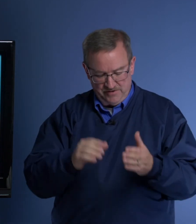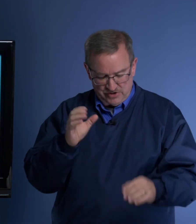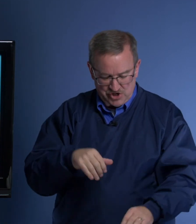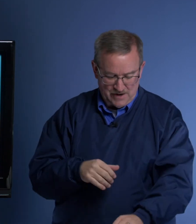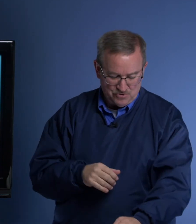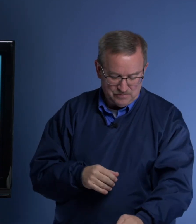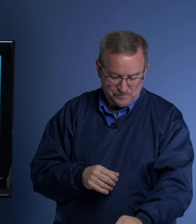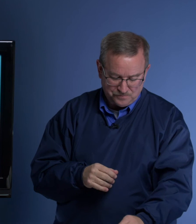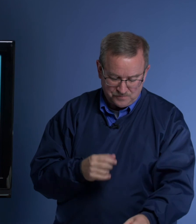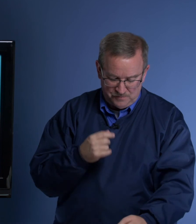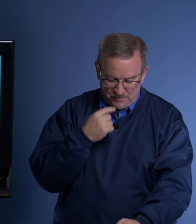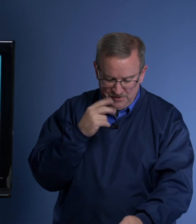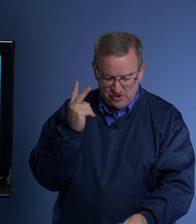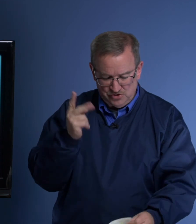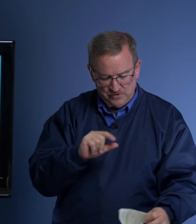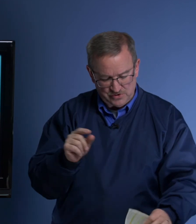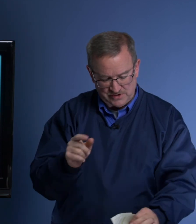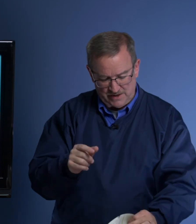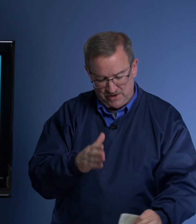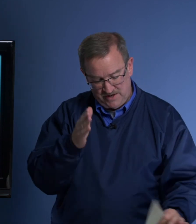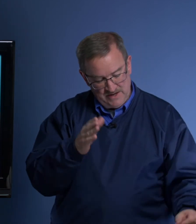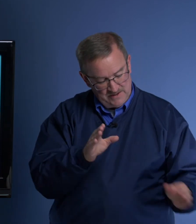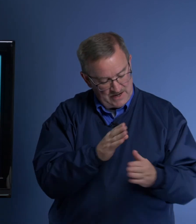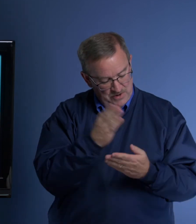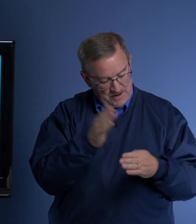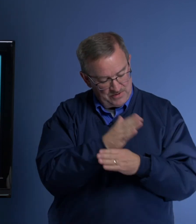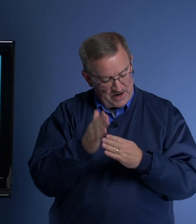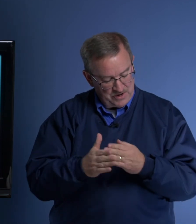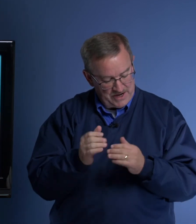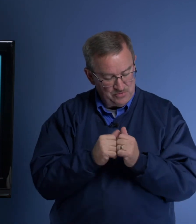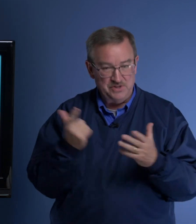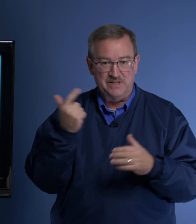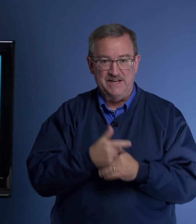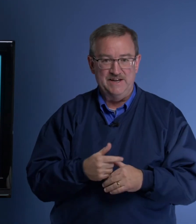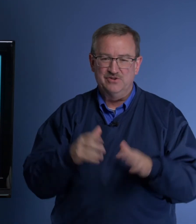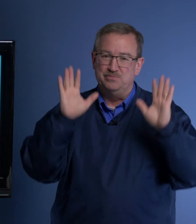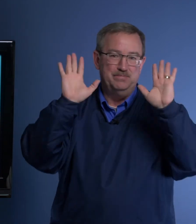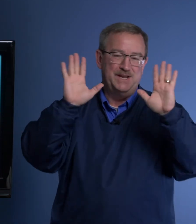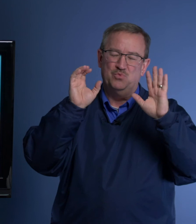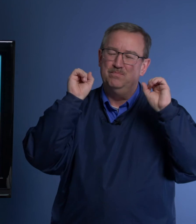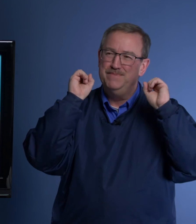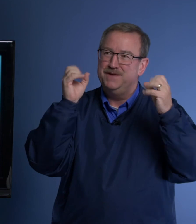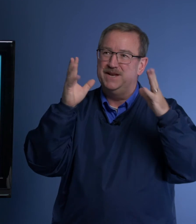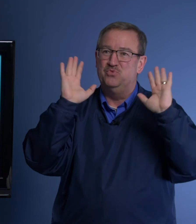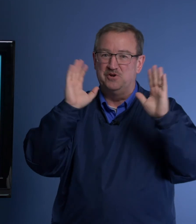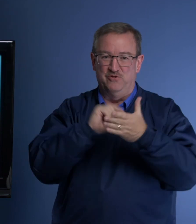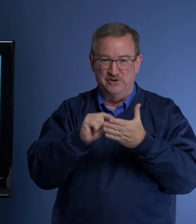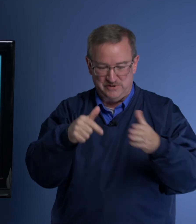of this chapter, there are two verses that I'm going to, that I want to, that I want to end with today. There's many, many, many wonderful verses